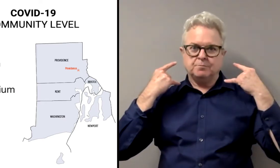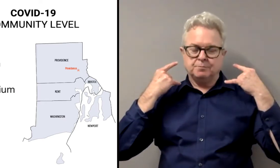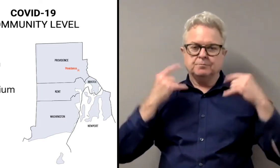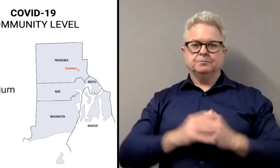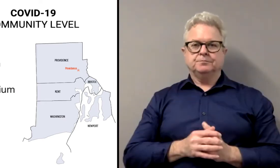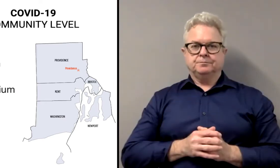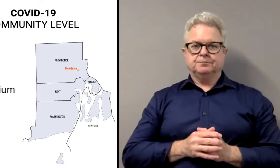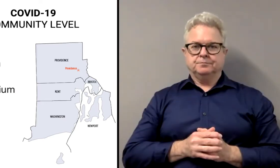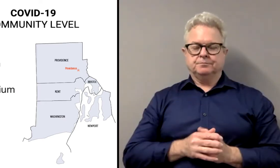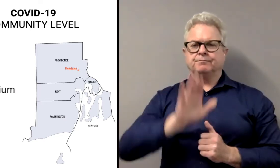required to wear a mask.